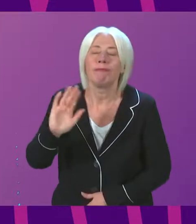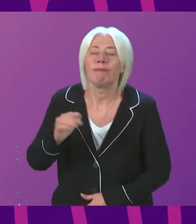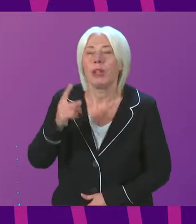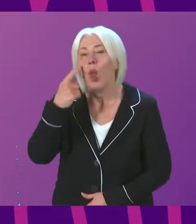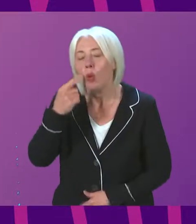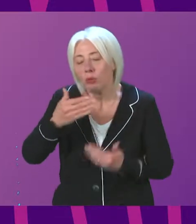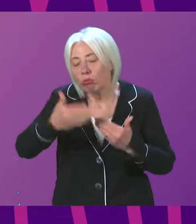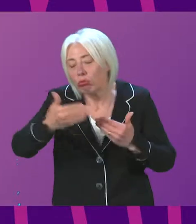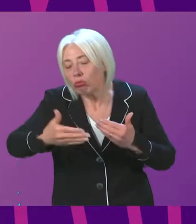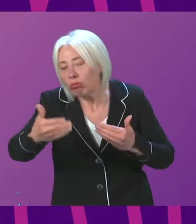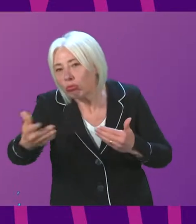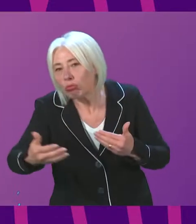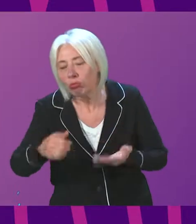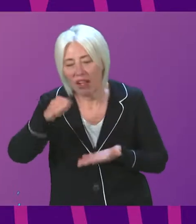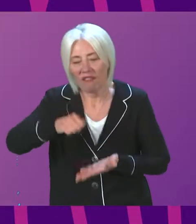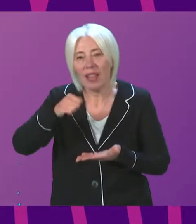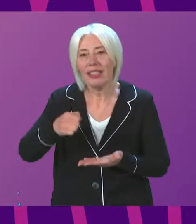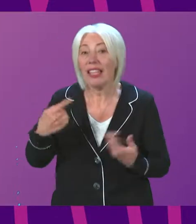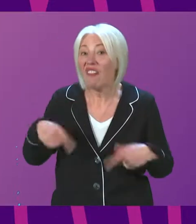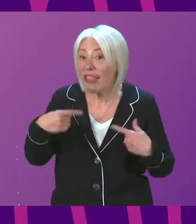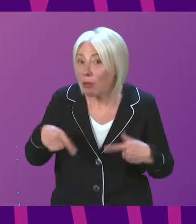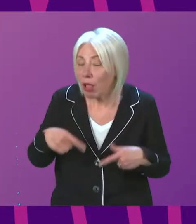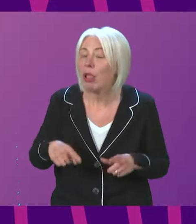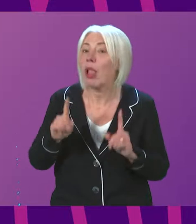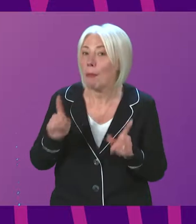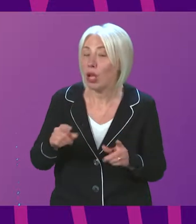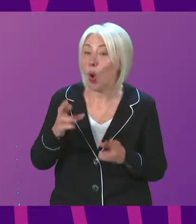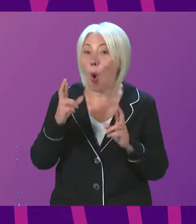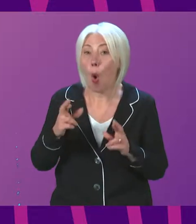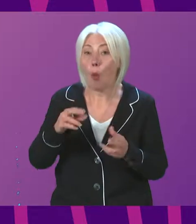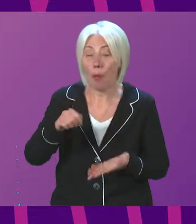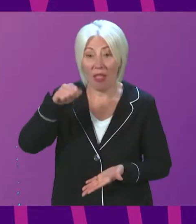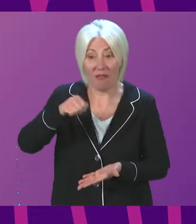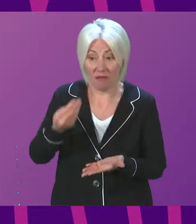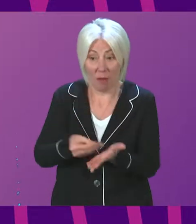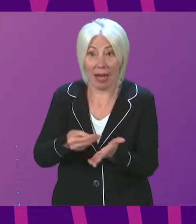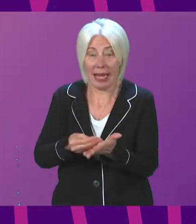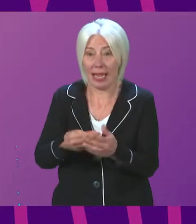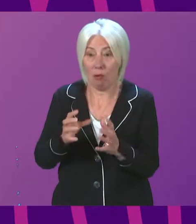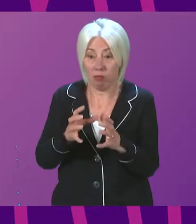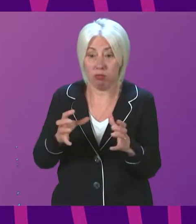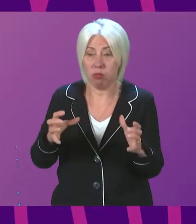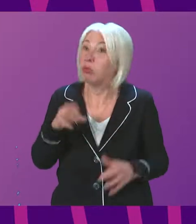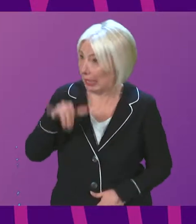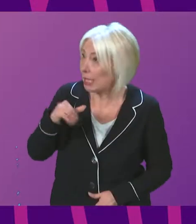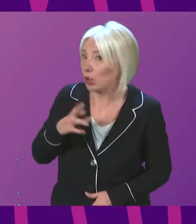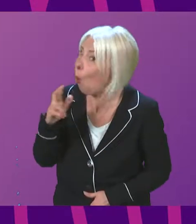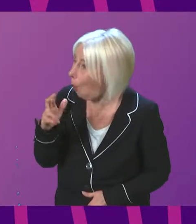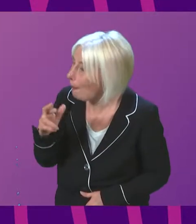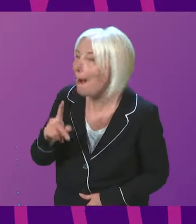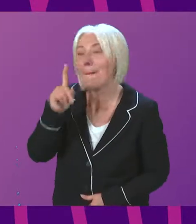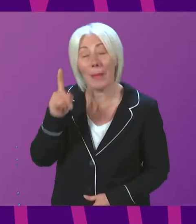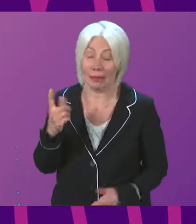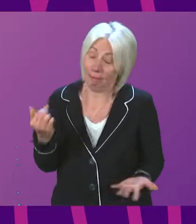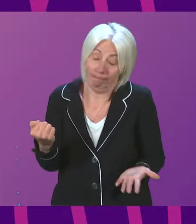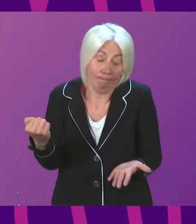years the funding we have available. Do I hope that funding envelope increases? Yes I do but again unfortunately